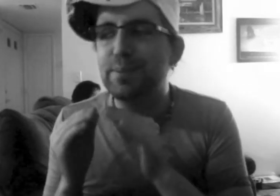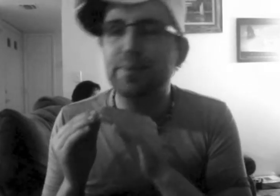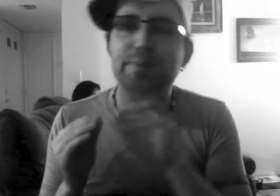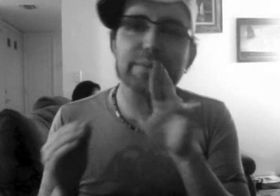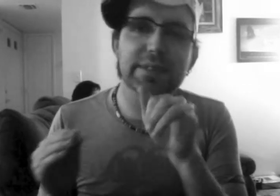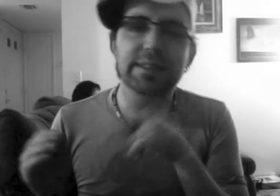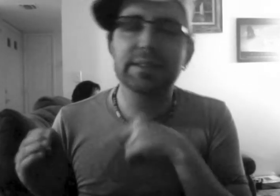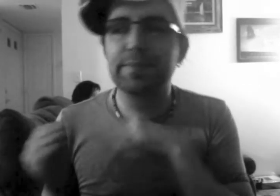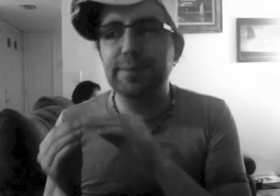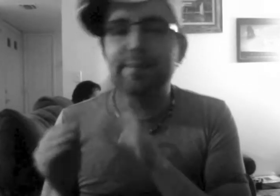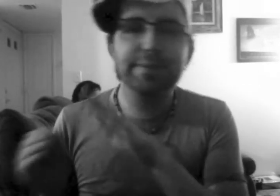I'm getting there.